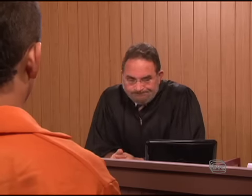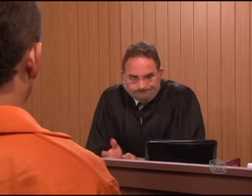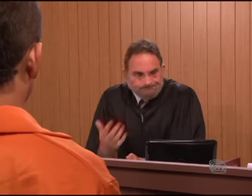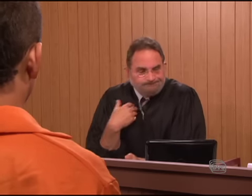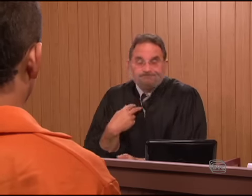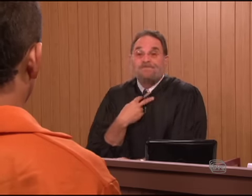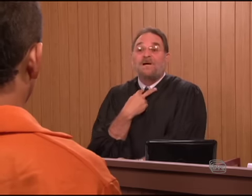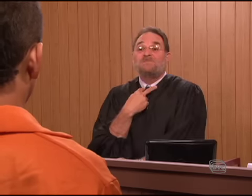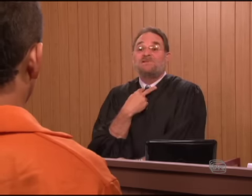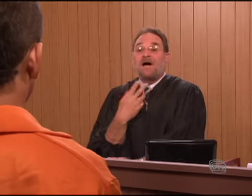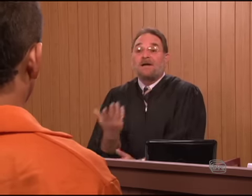I'm stuck.